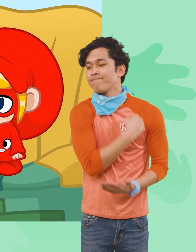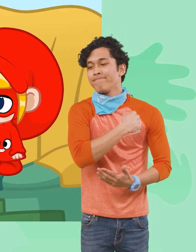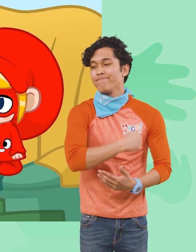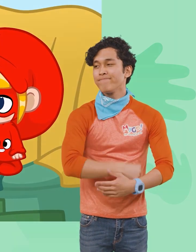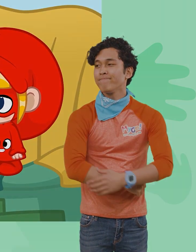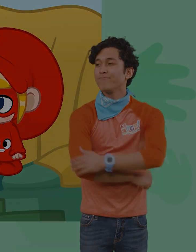Hope you're Seems good for-T-T-T-T-T Thank